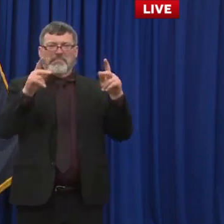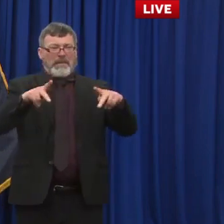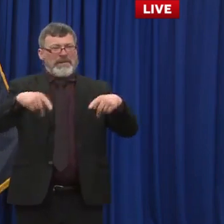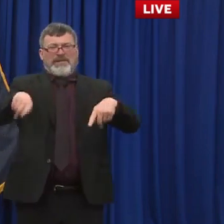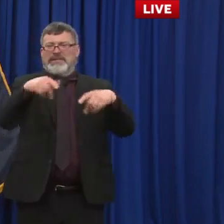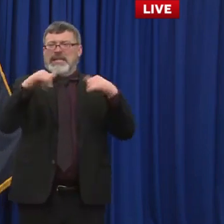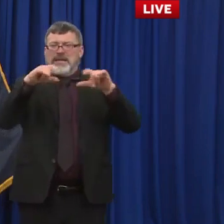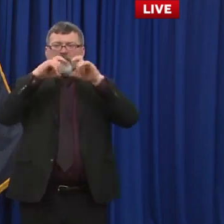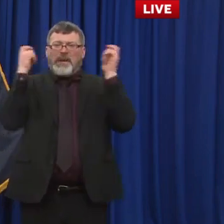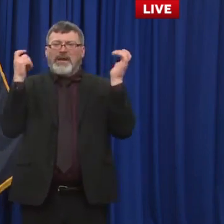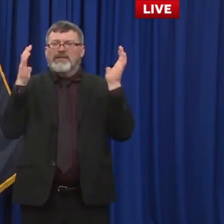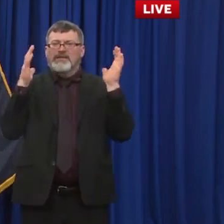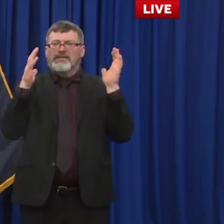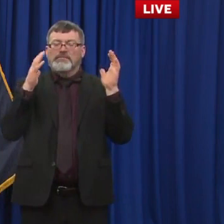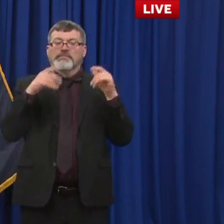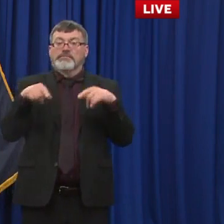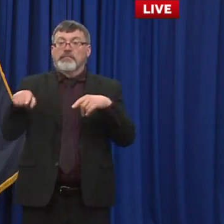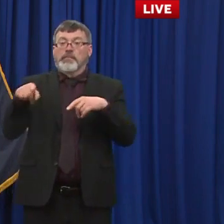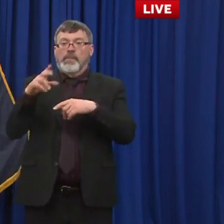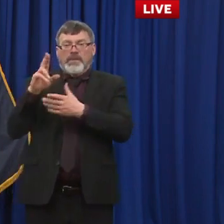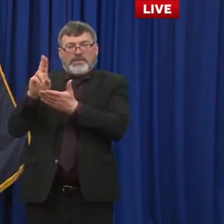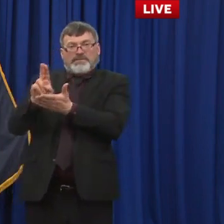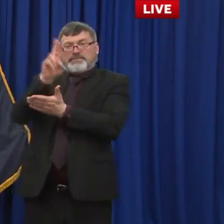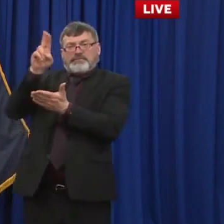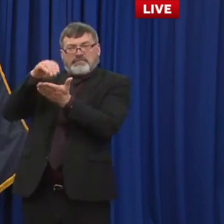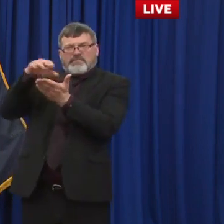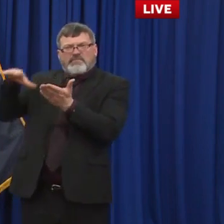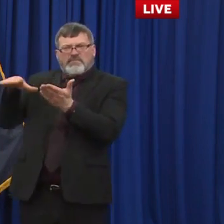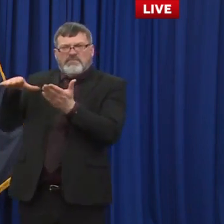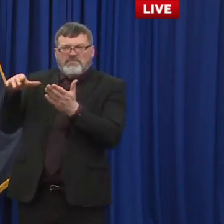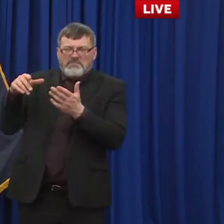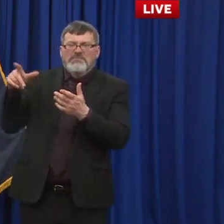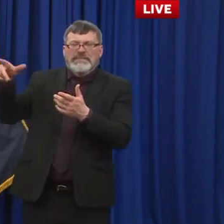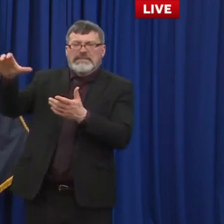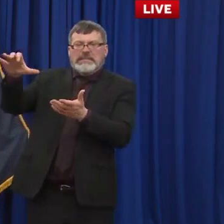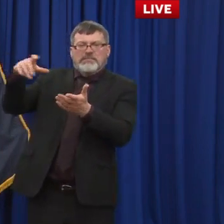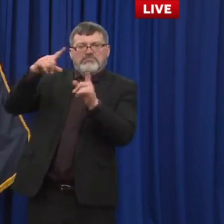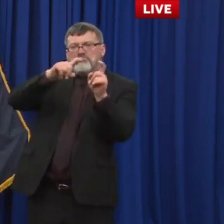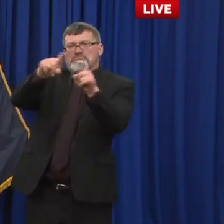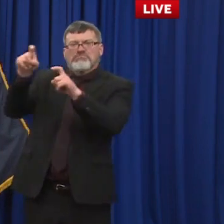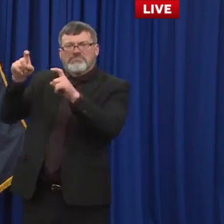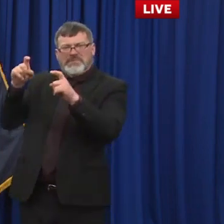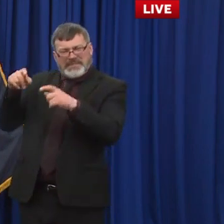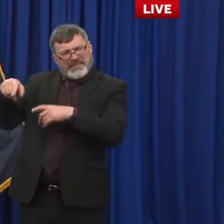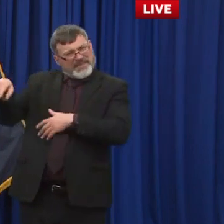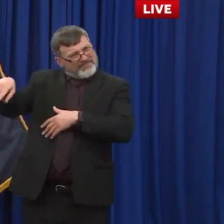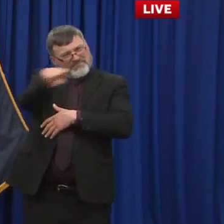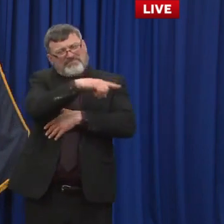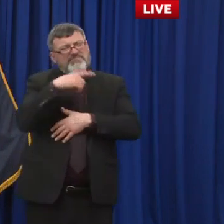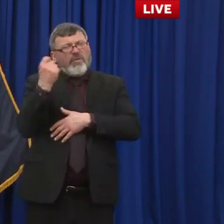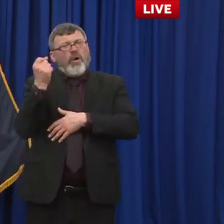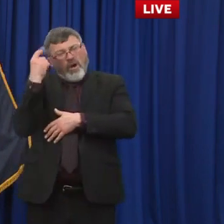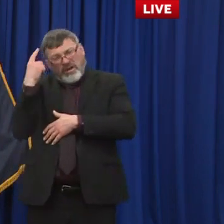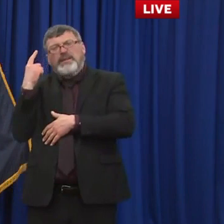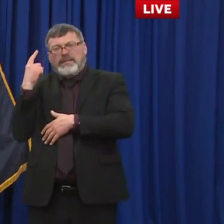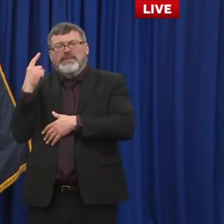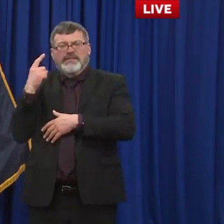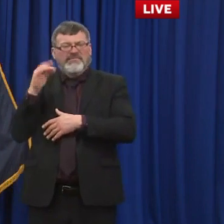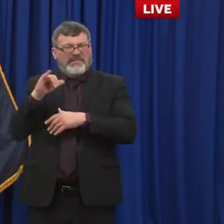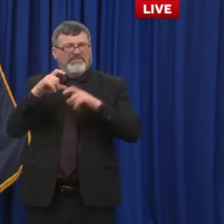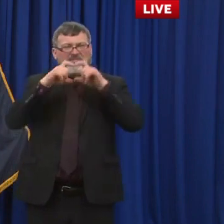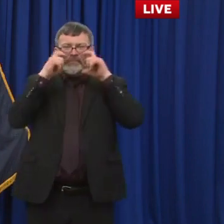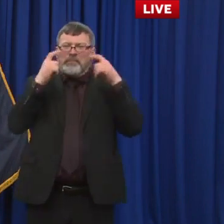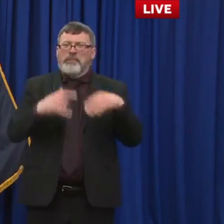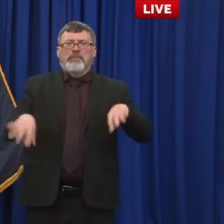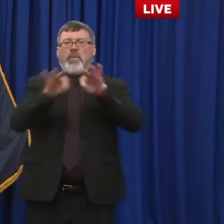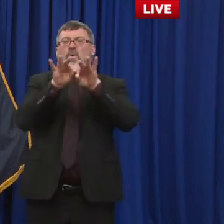unh or somebody did a poll i think overall people understand it they understand that what we do here i'm not speaking for the rest of the country and other states but